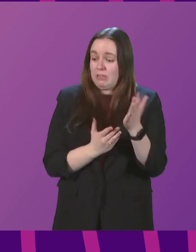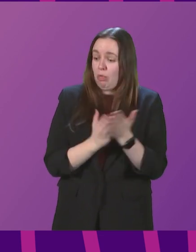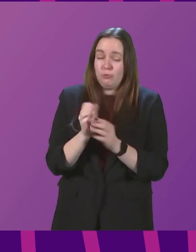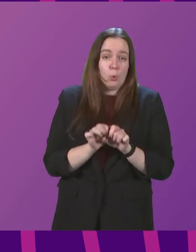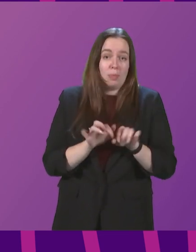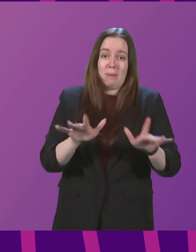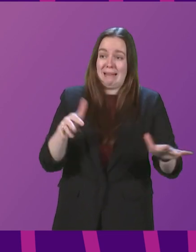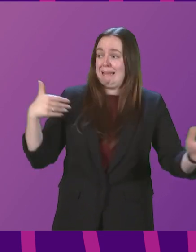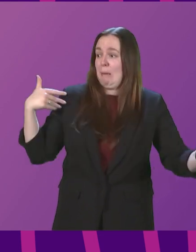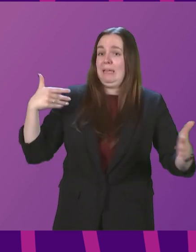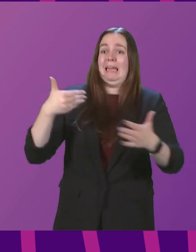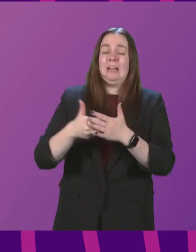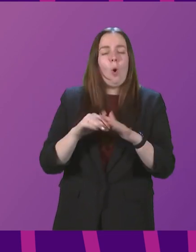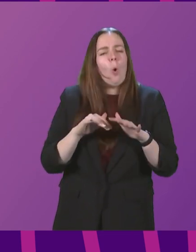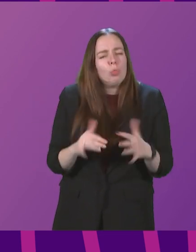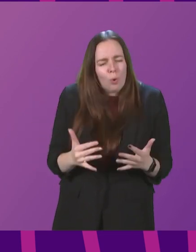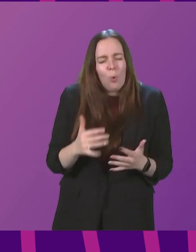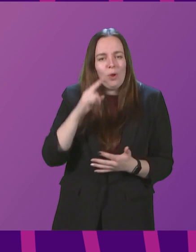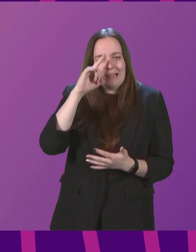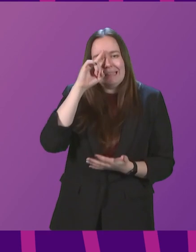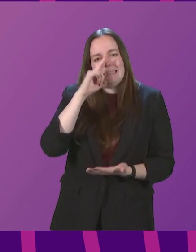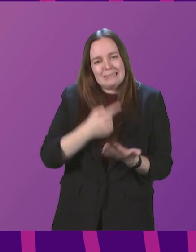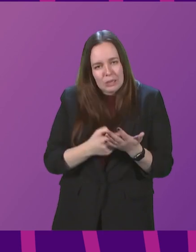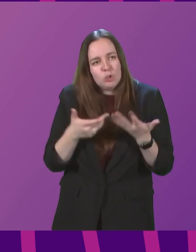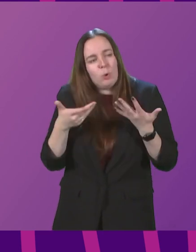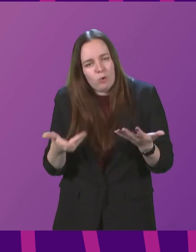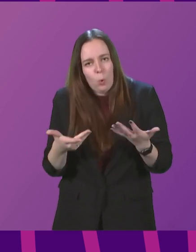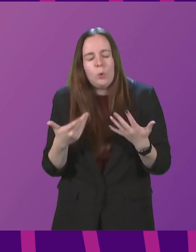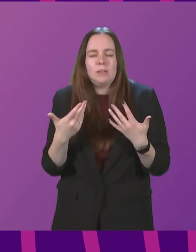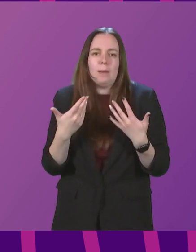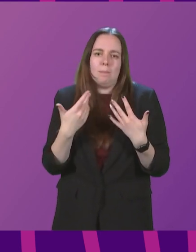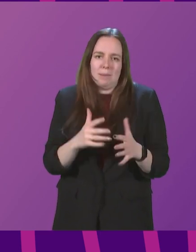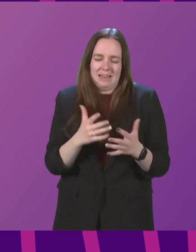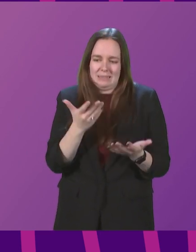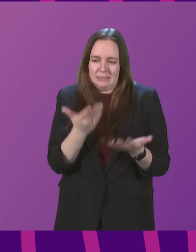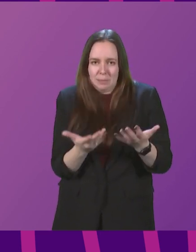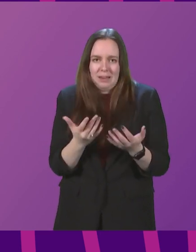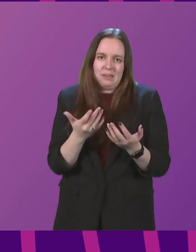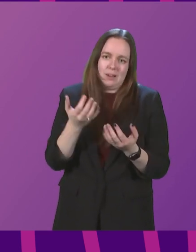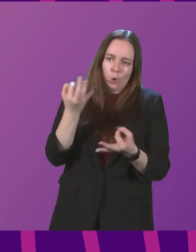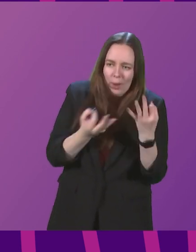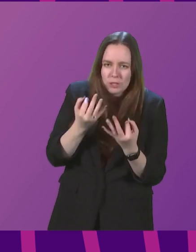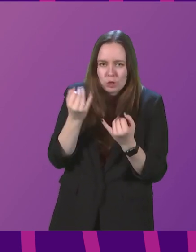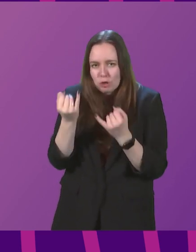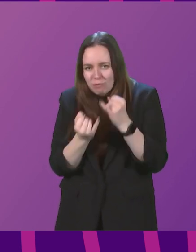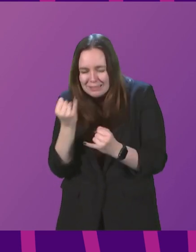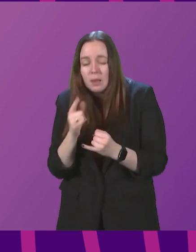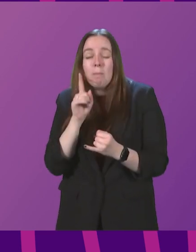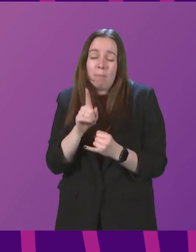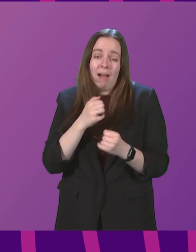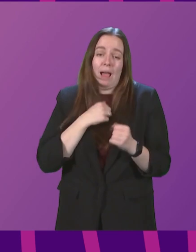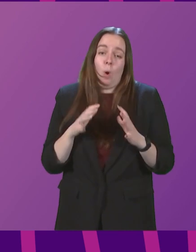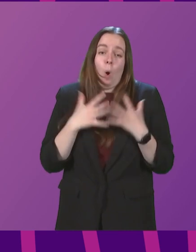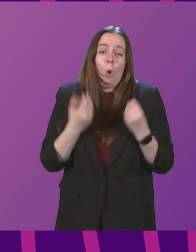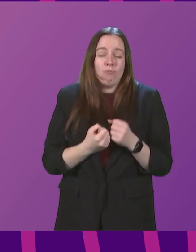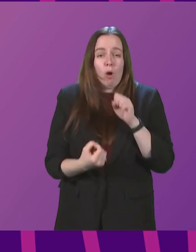although decisions, of course, understandably have been subject to question and criticism, but our overriding priority has been to